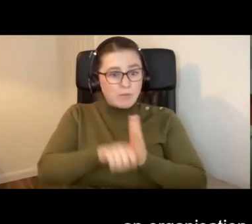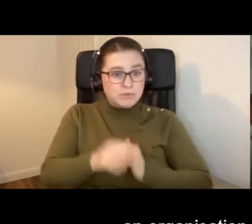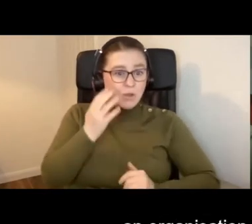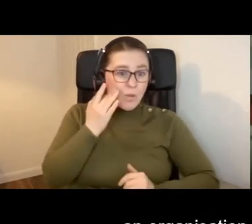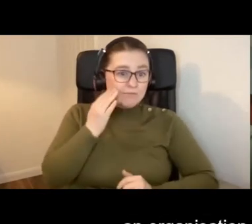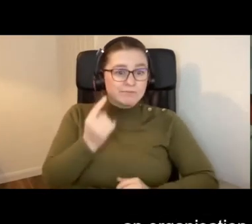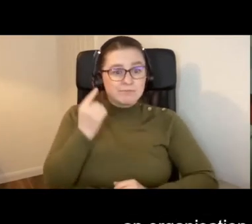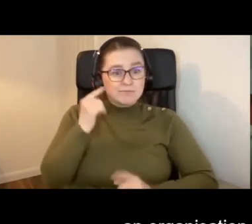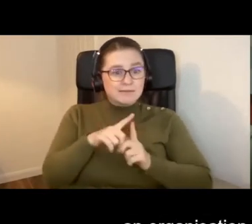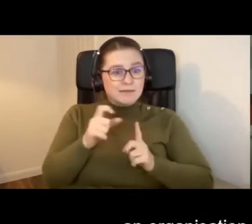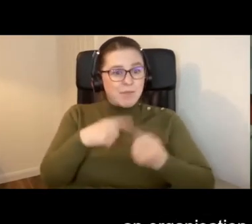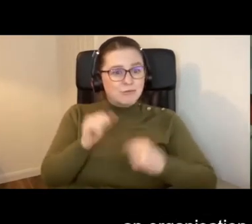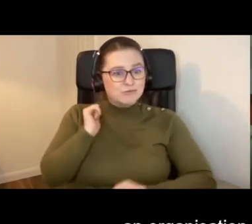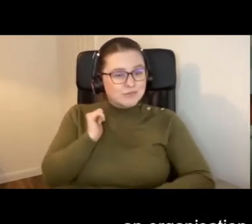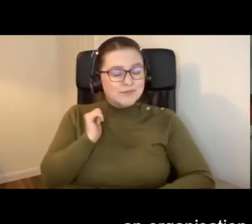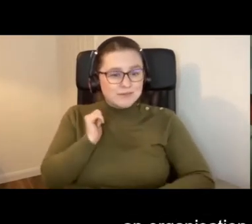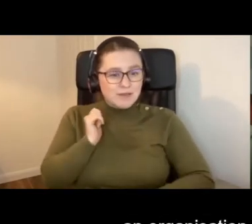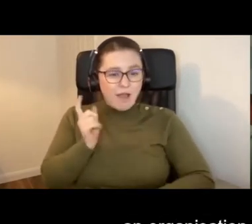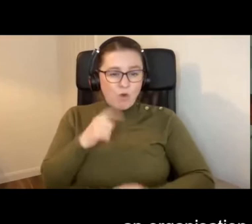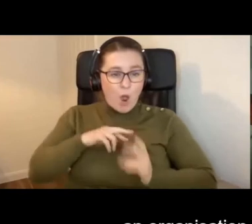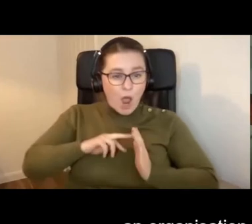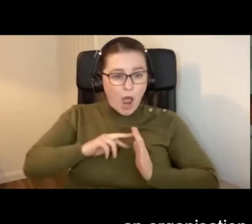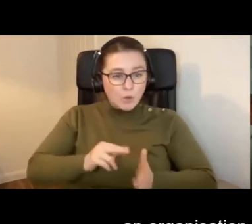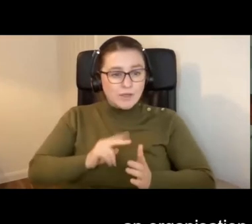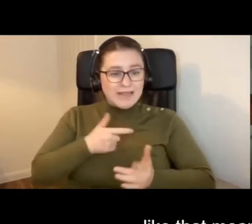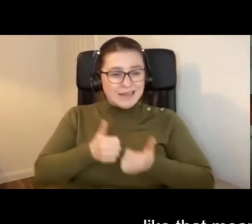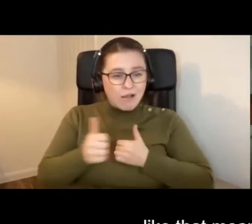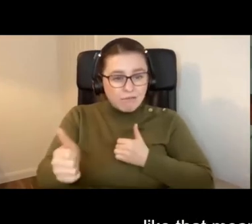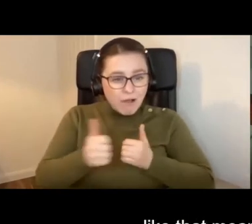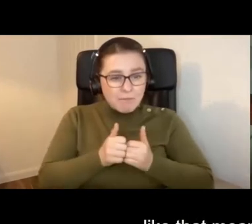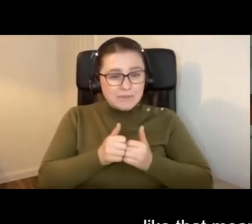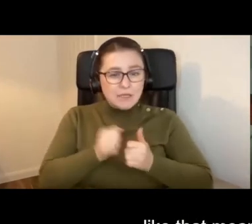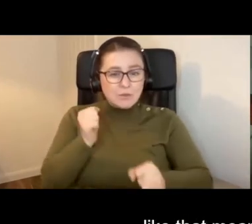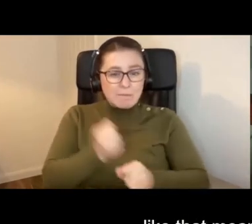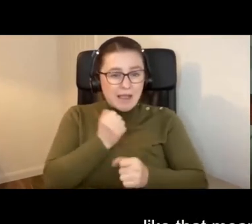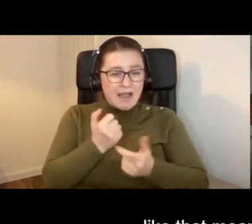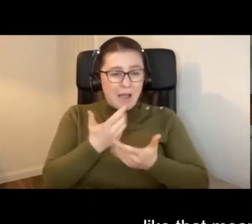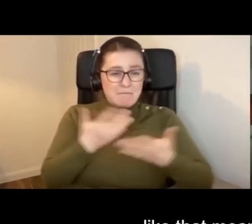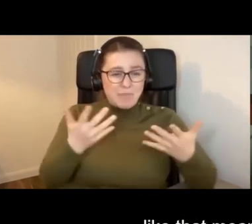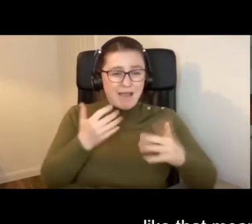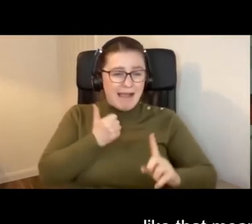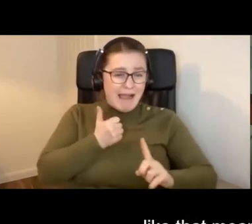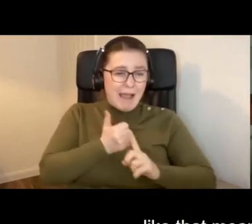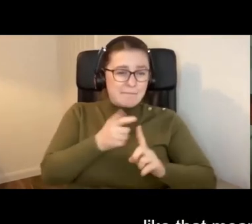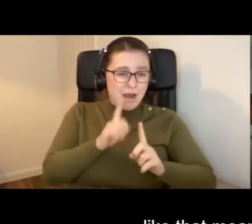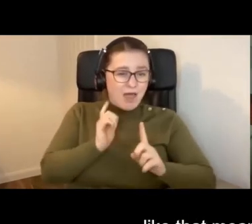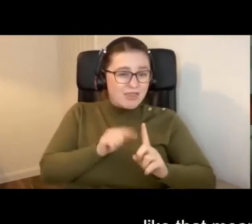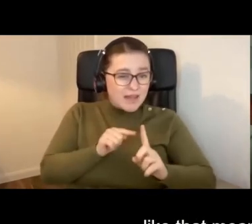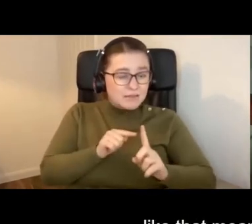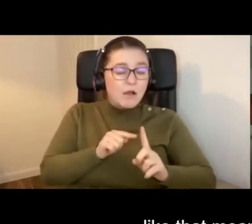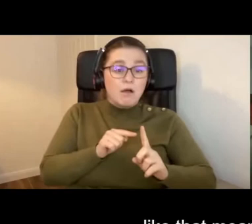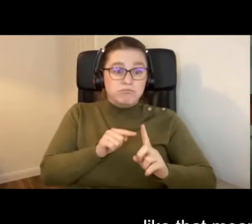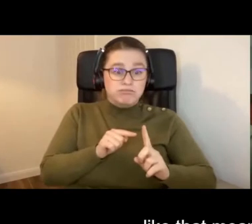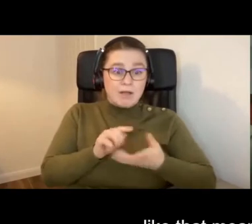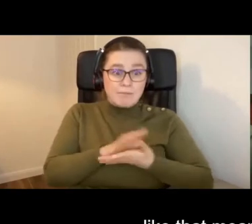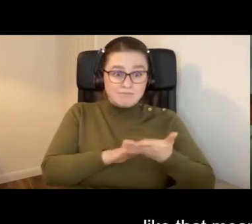last year. And for an organization and a company to make such a big impact like that means that